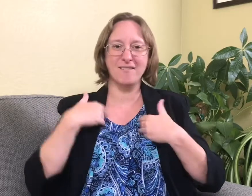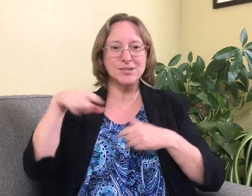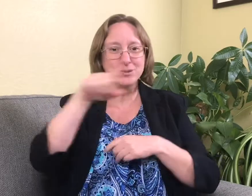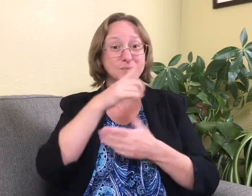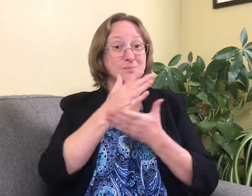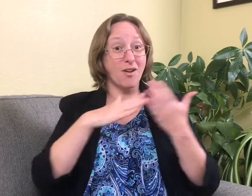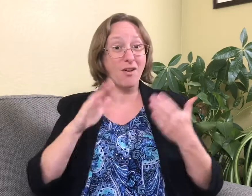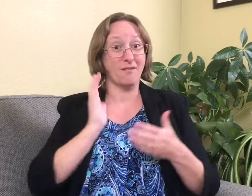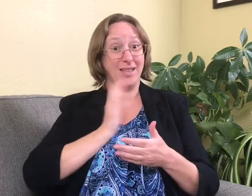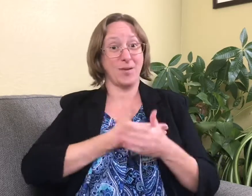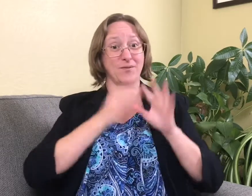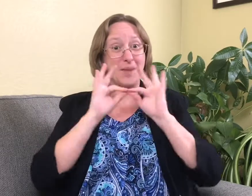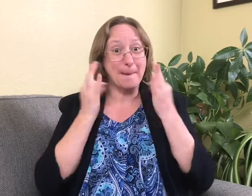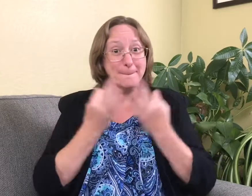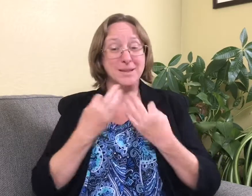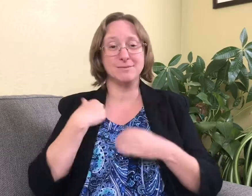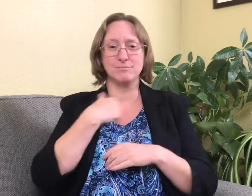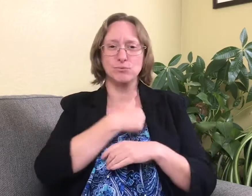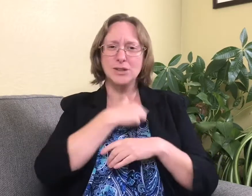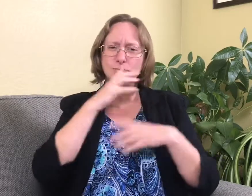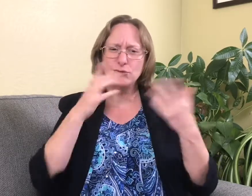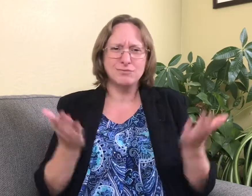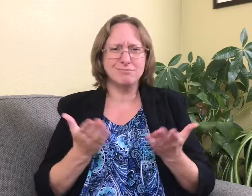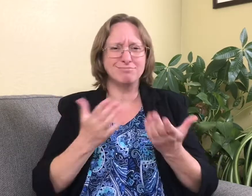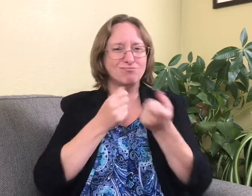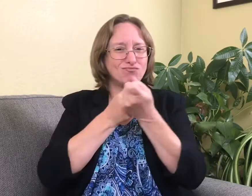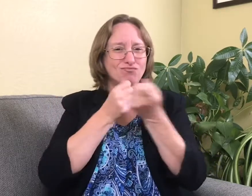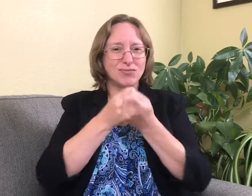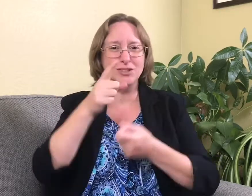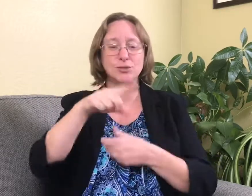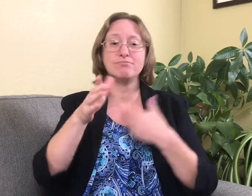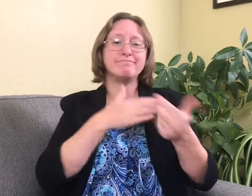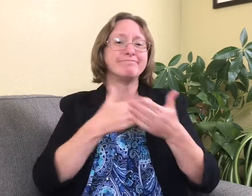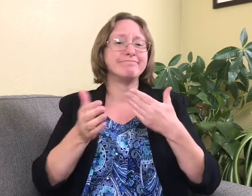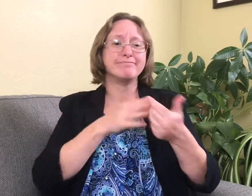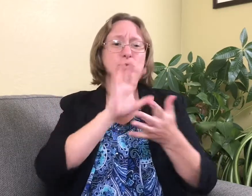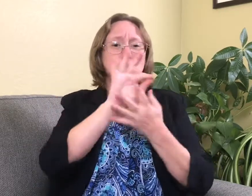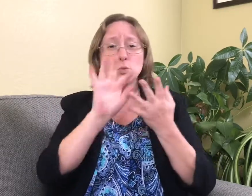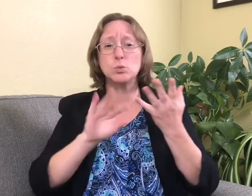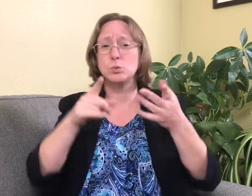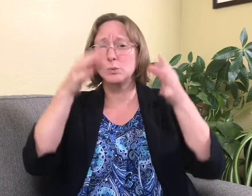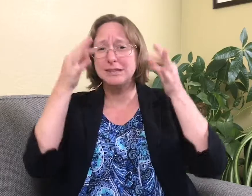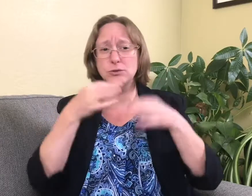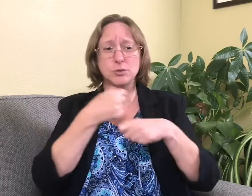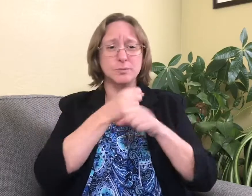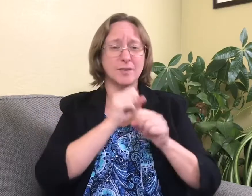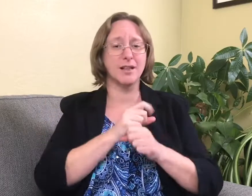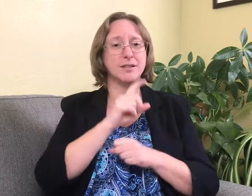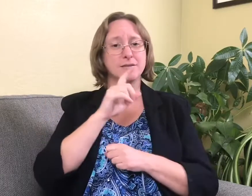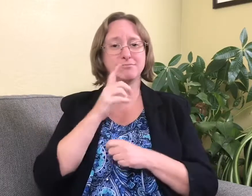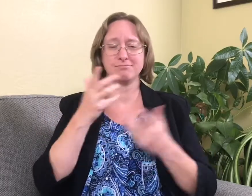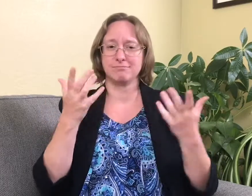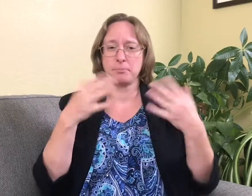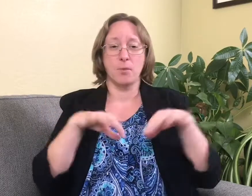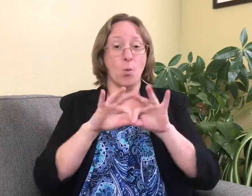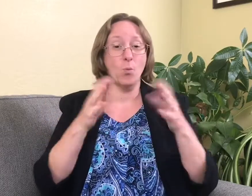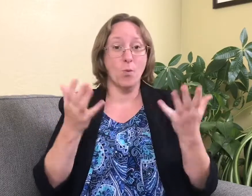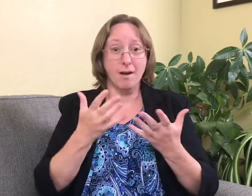We are so excited to have you as a part of our family. We're here to support you, regardless of what decisions that you make.